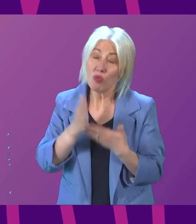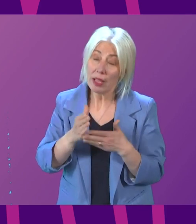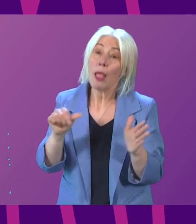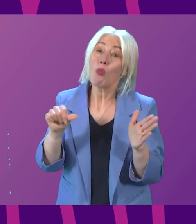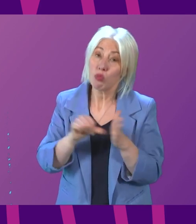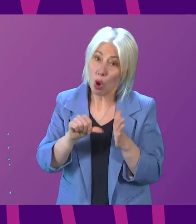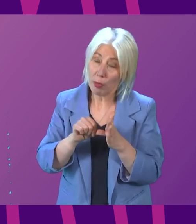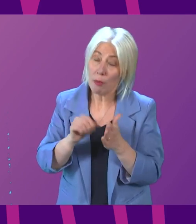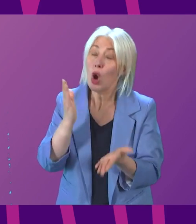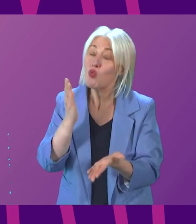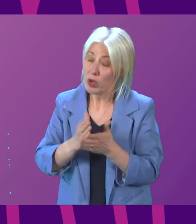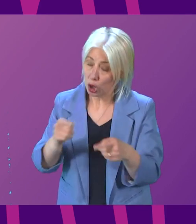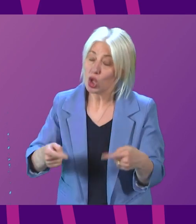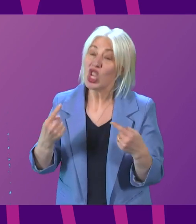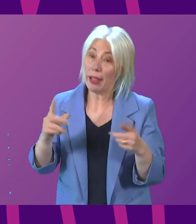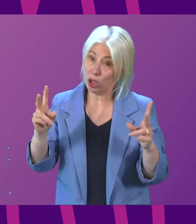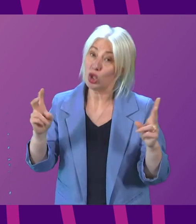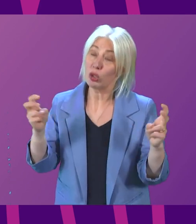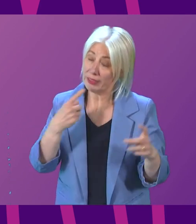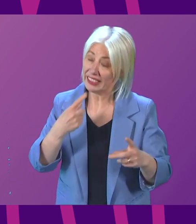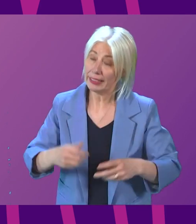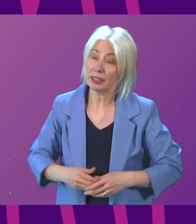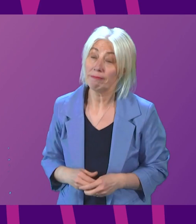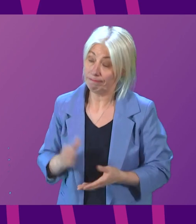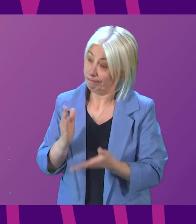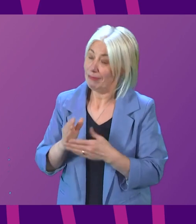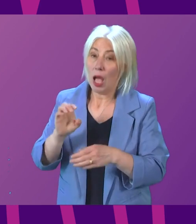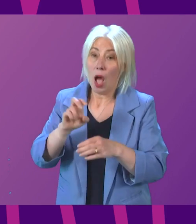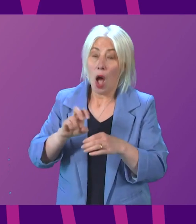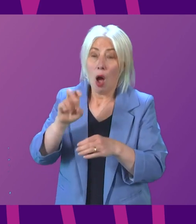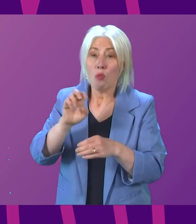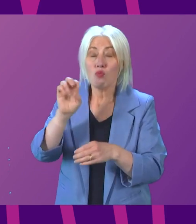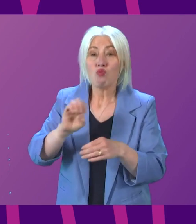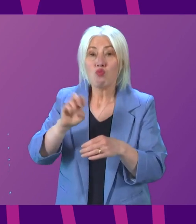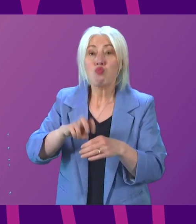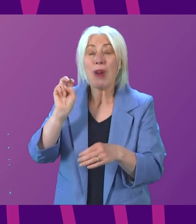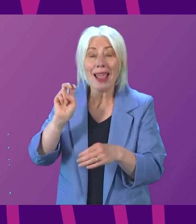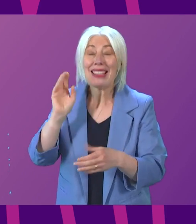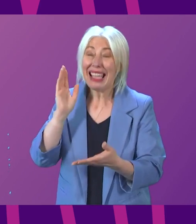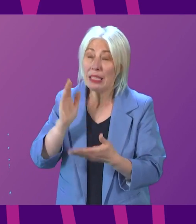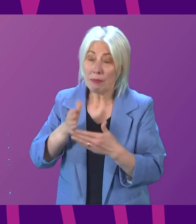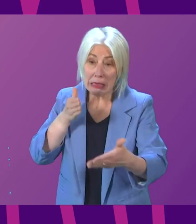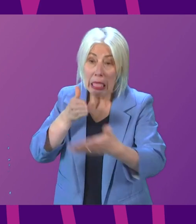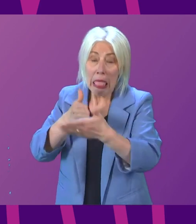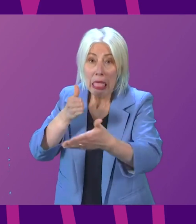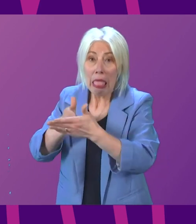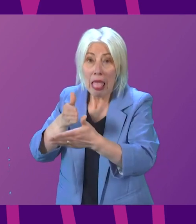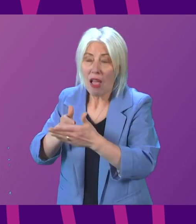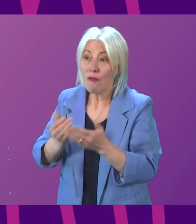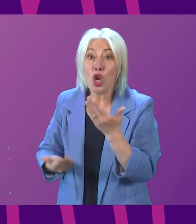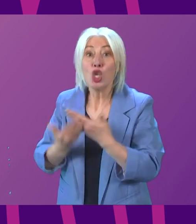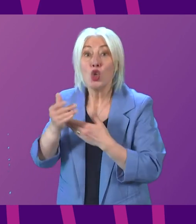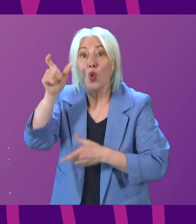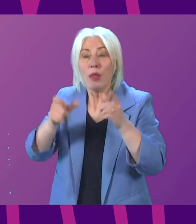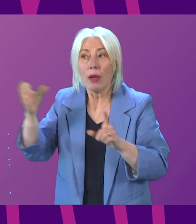and a real challenge. We should be in no doubt that Brexit has put unnecessary and harmful obstacles in the way of potential new members